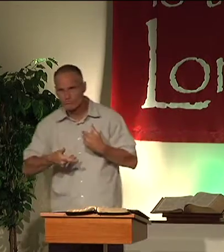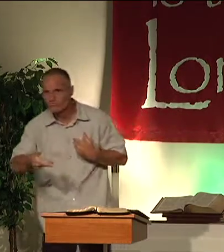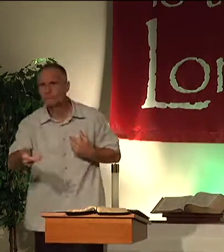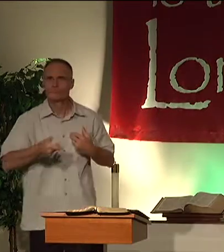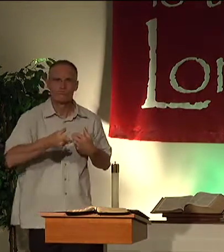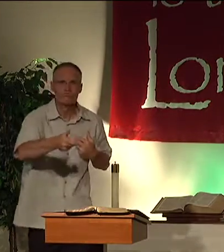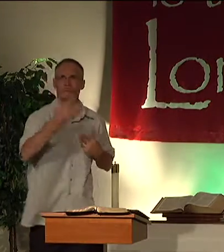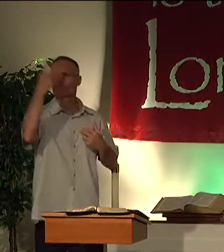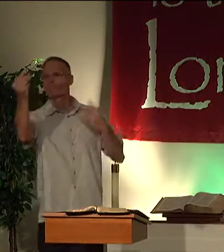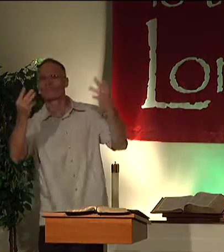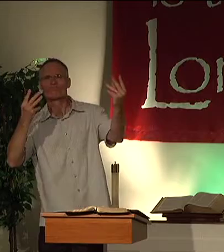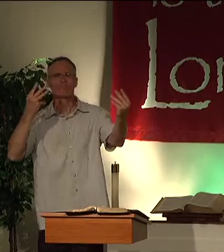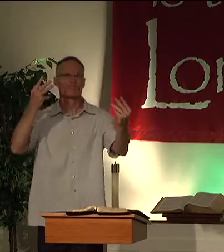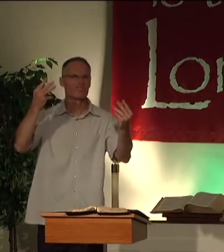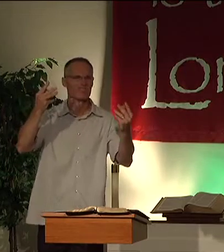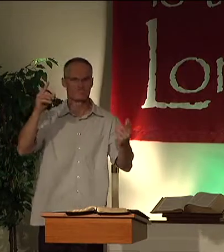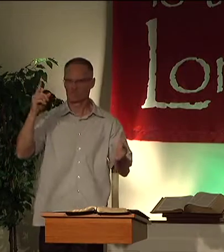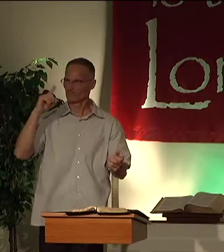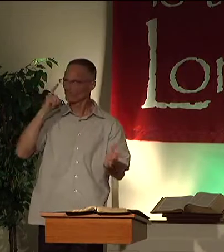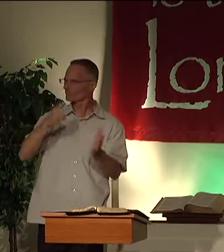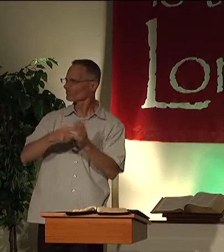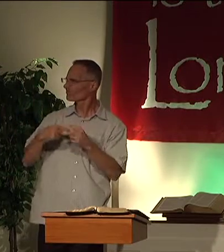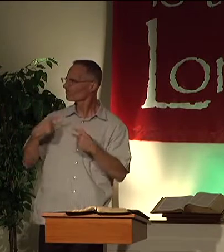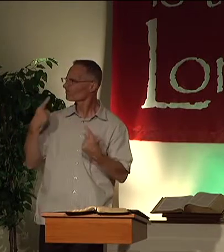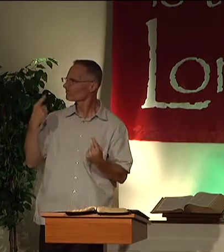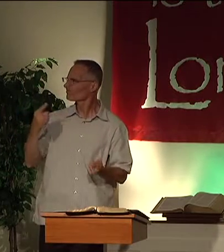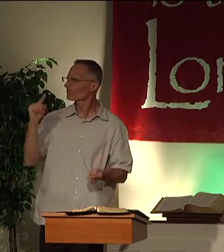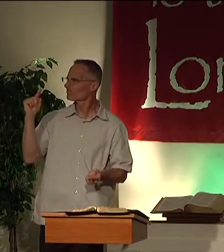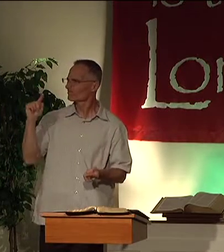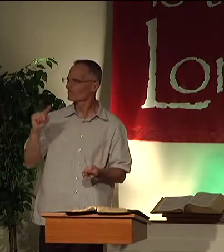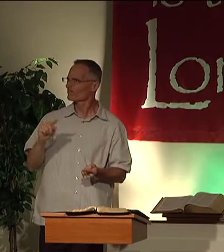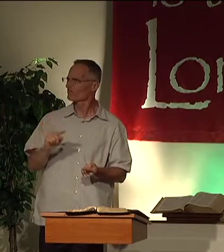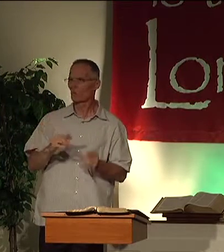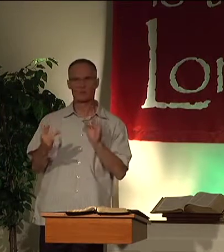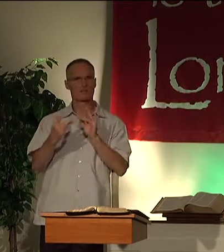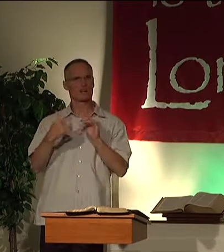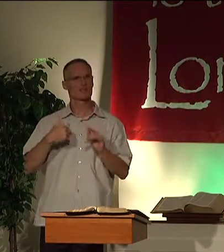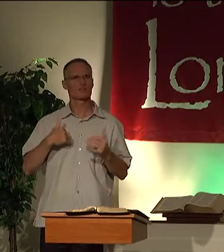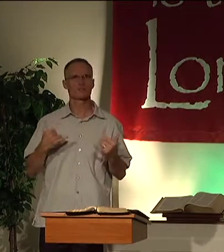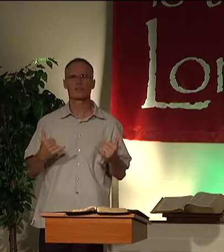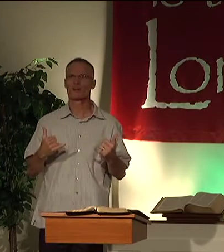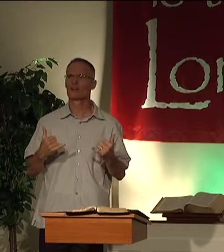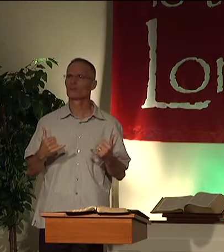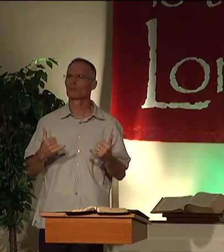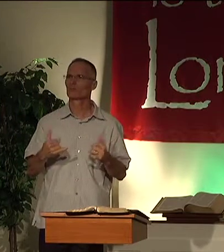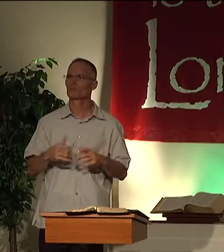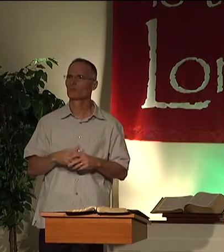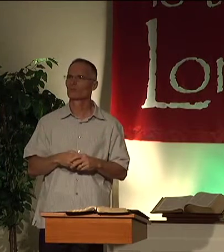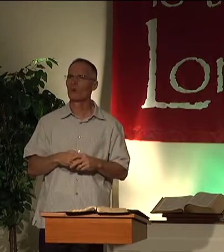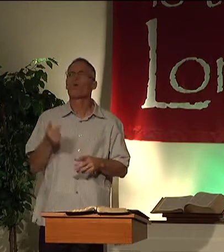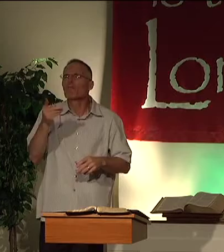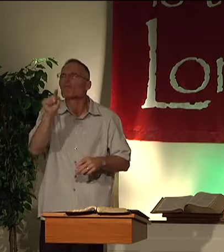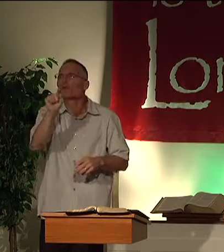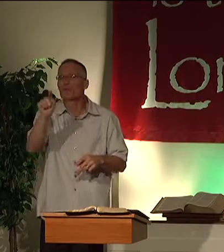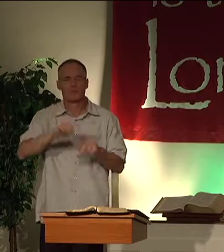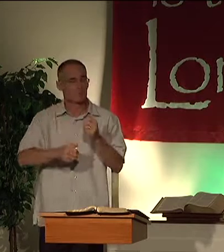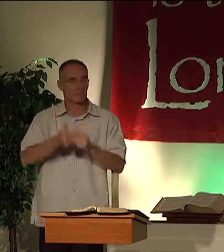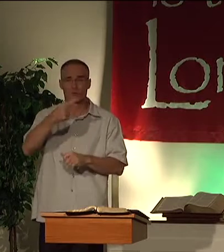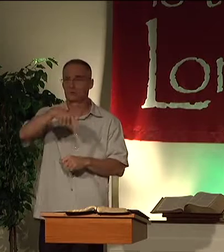You know, I used to be invited to get-togethers, but now nobody's contacting me. Well,